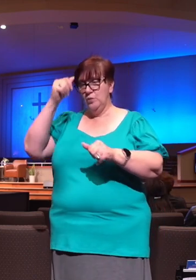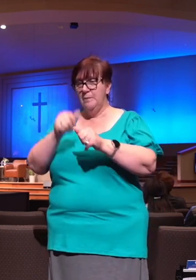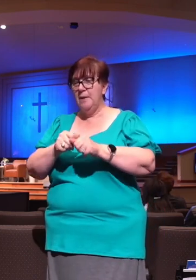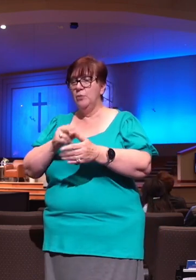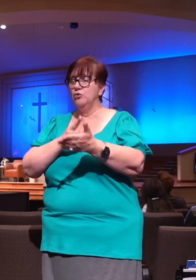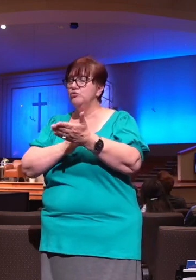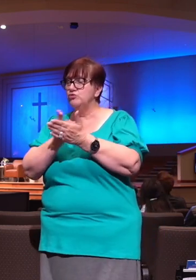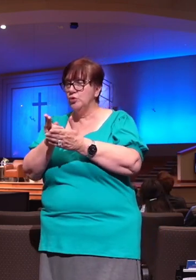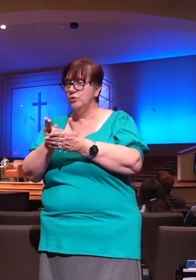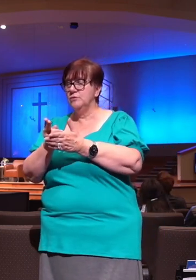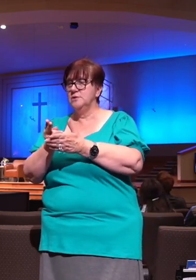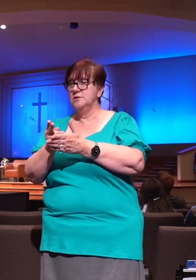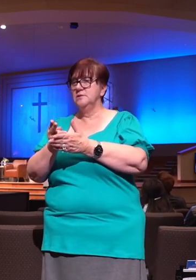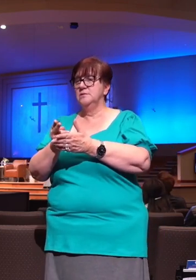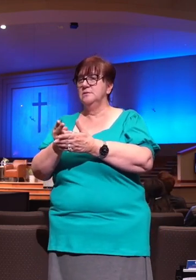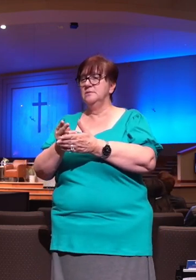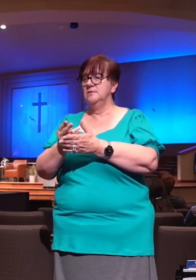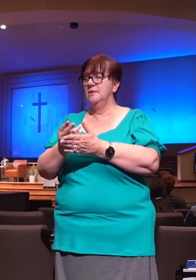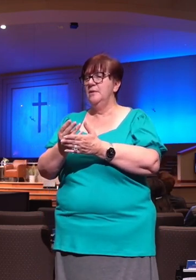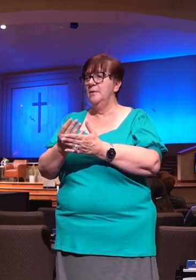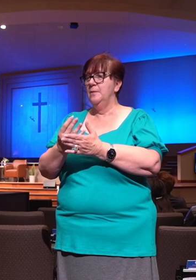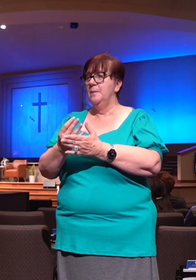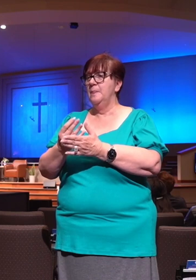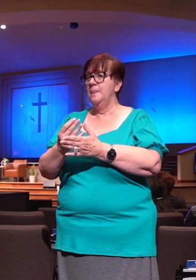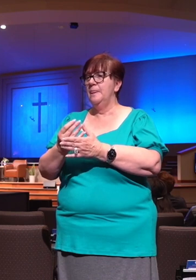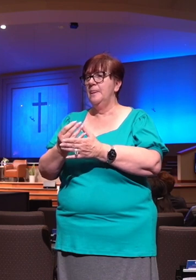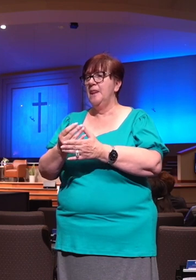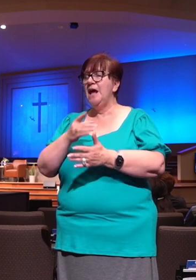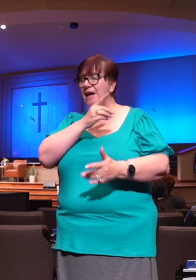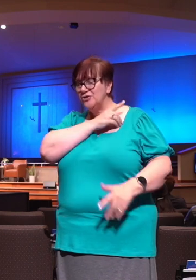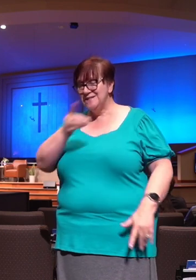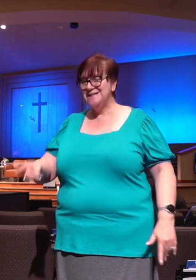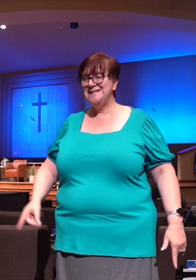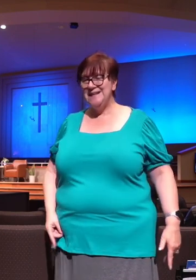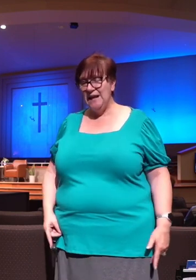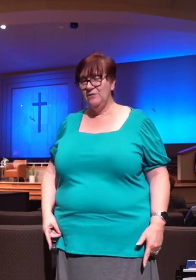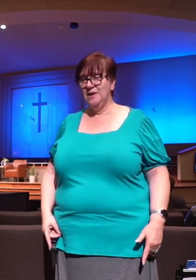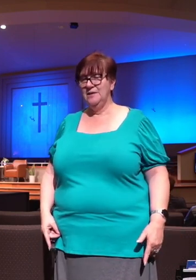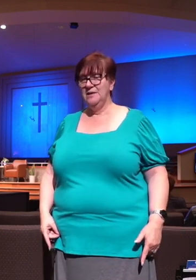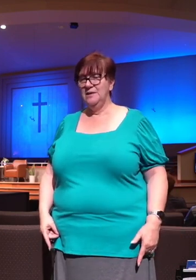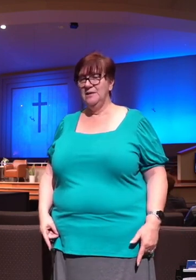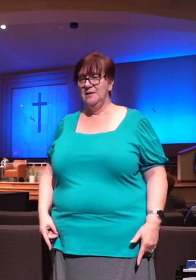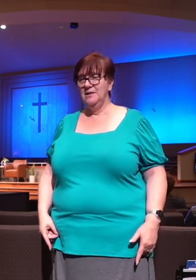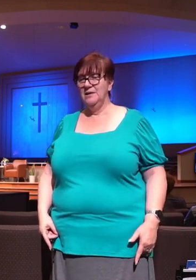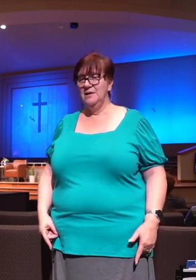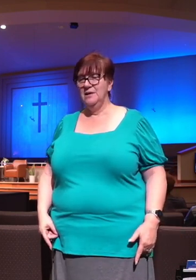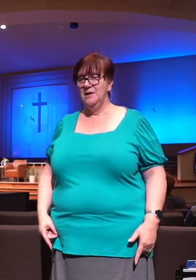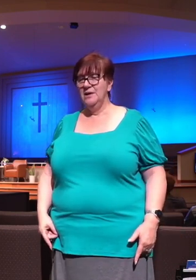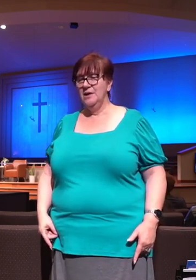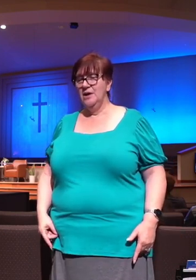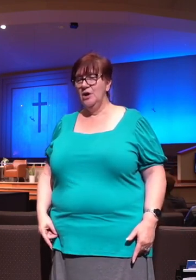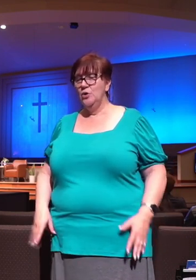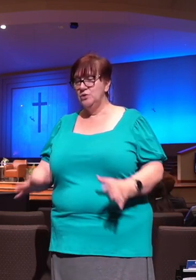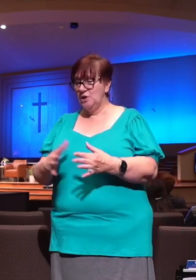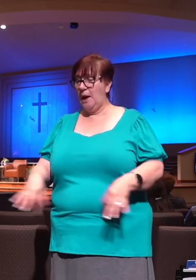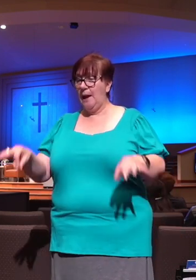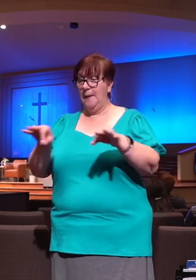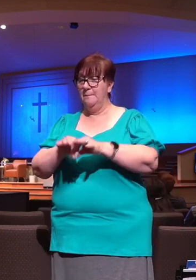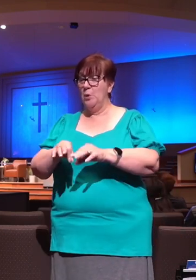know, I know this, I got this. Here's, here's David, right? Here's David that was so instrumental in the Lord's work that God used him in such